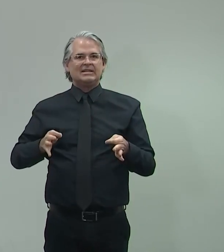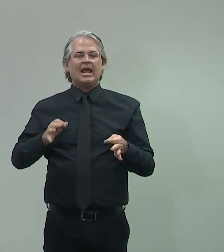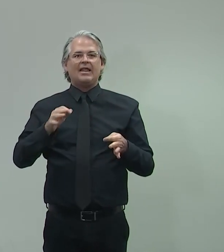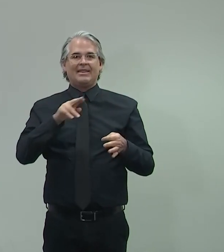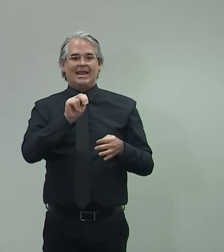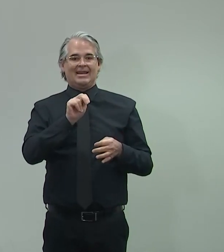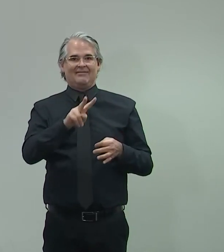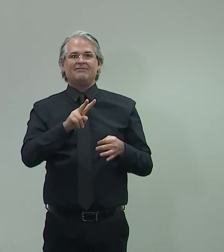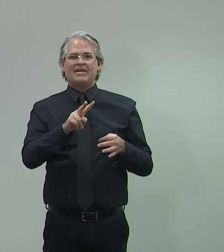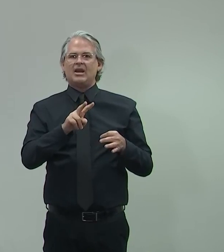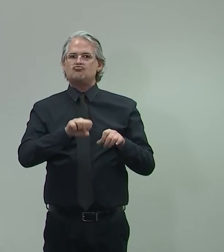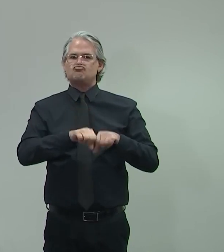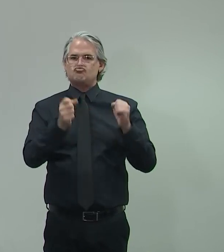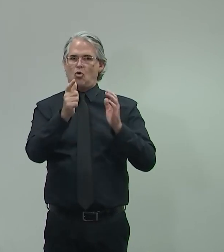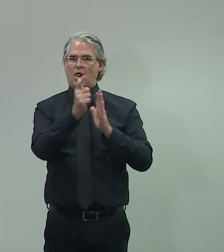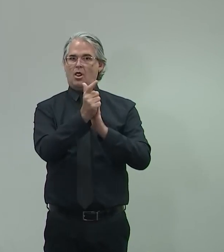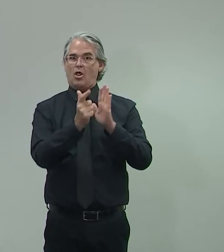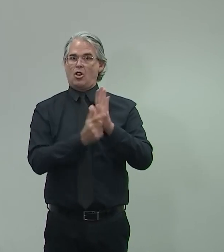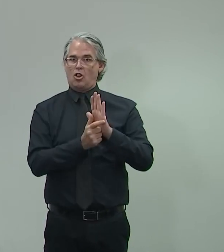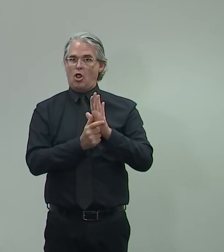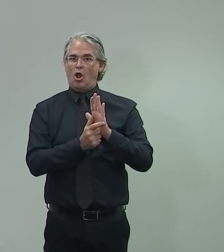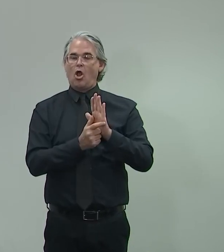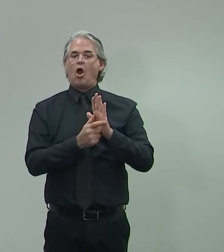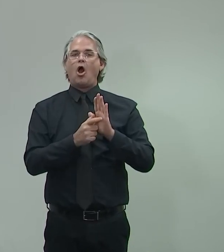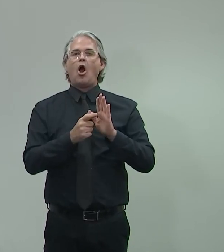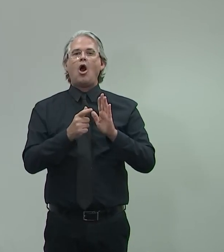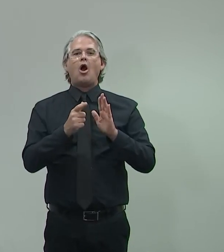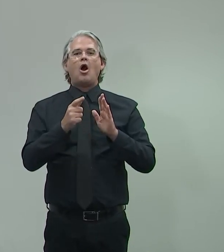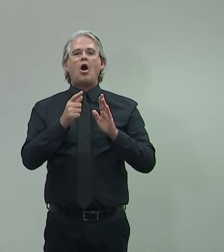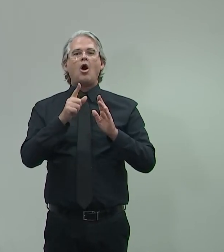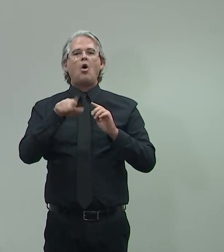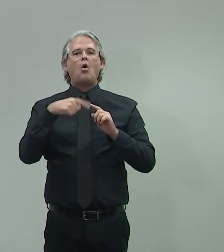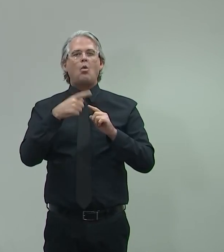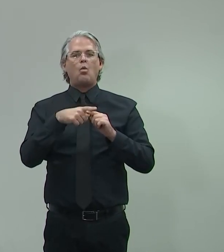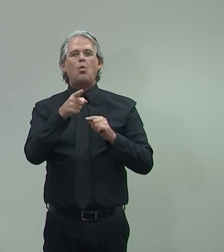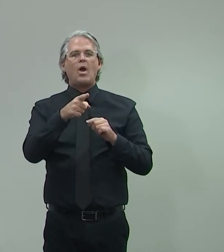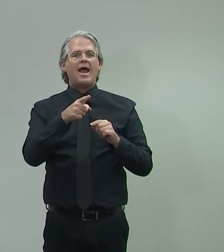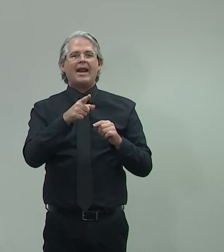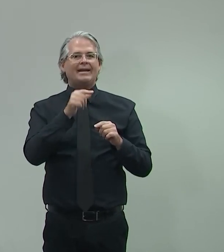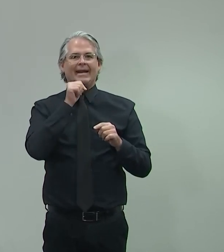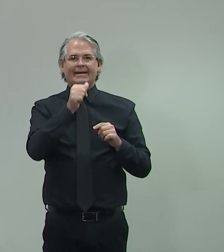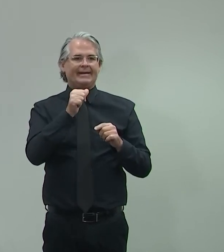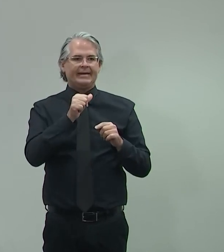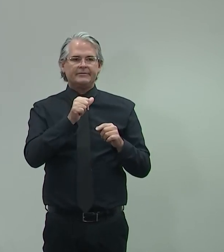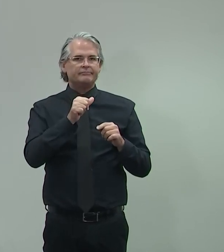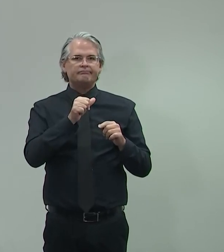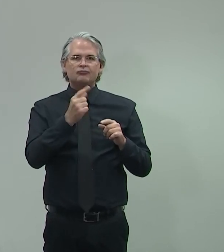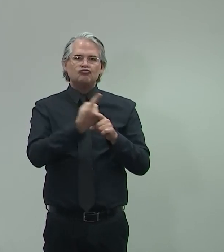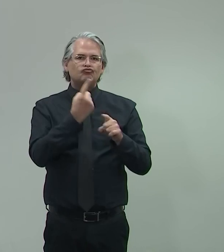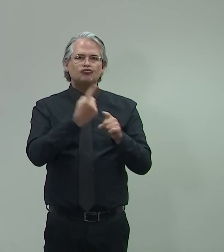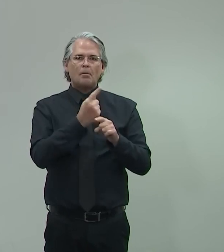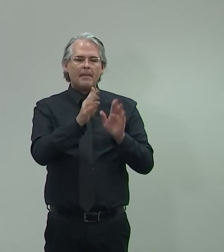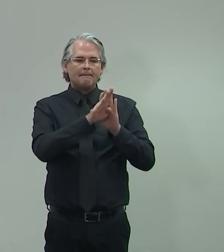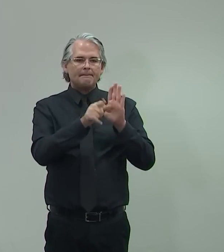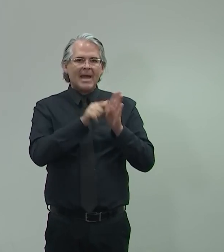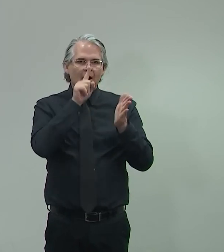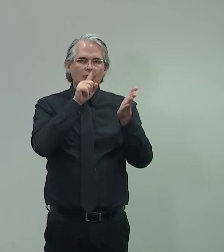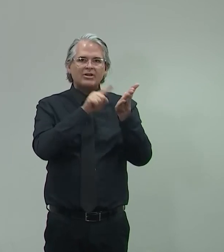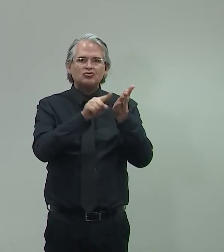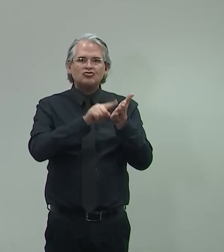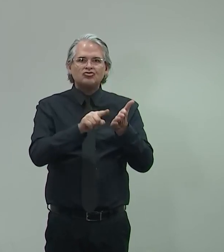it ignored the background checks for the marijuana licensees with less than 5% interest?